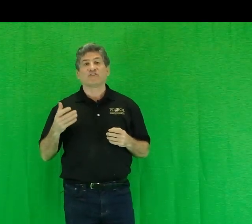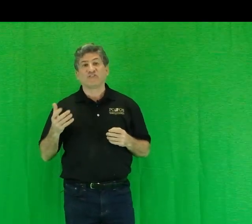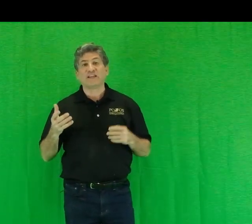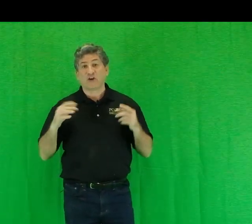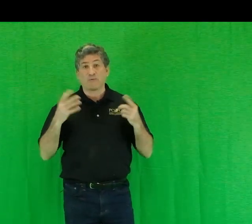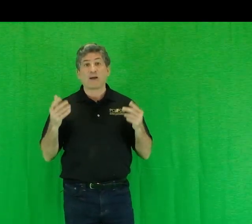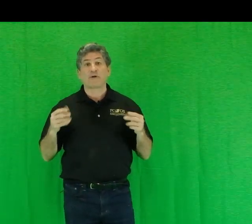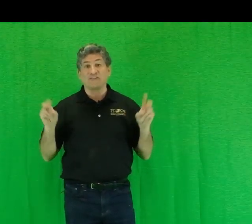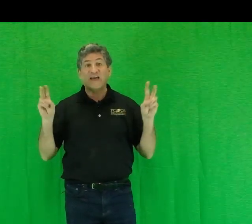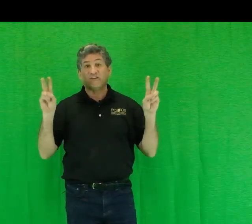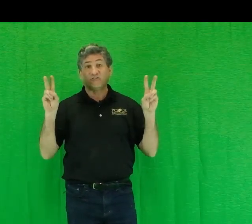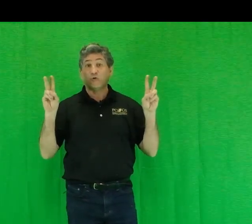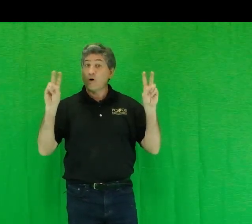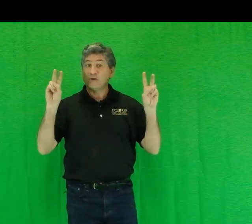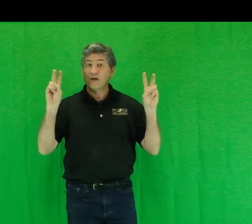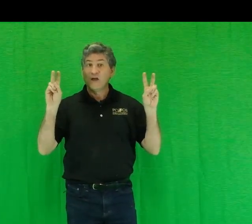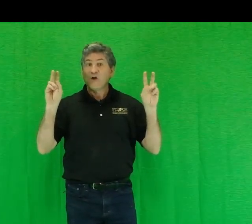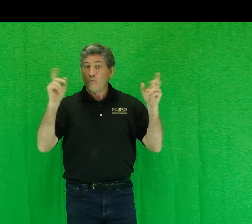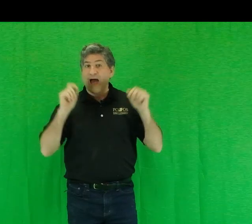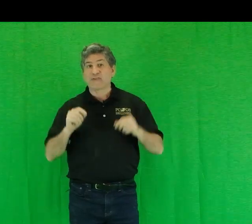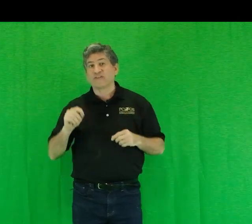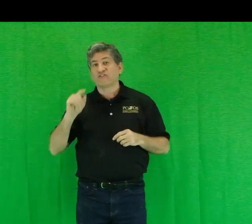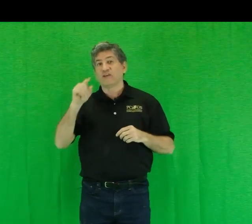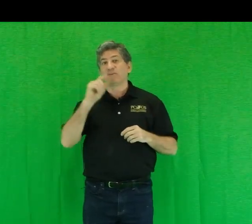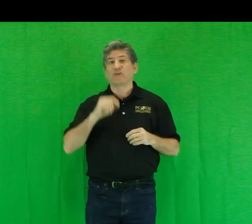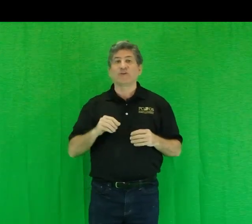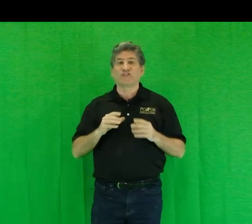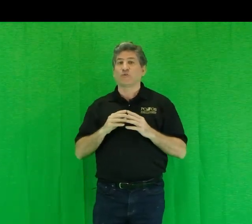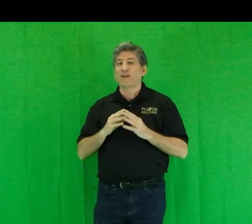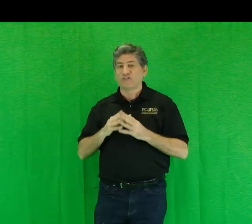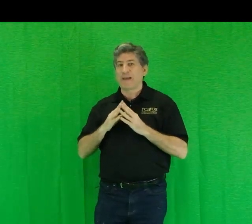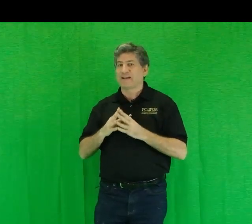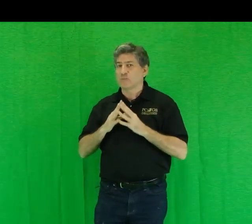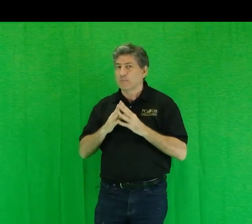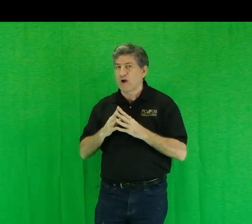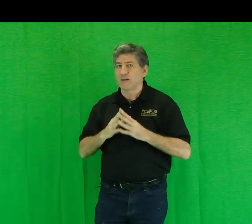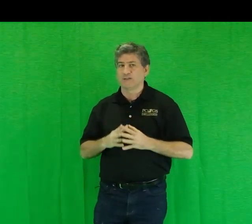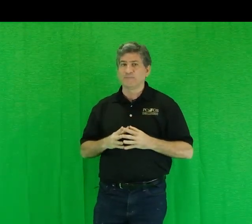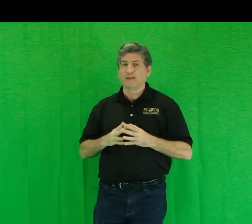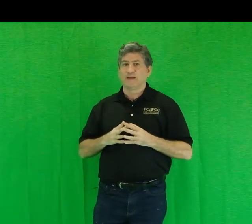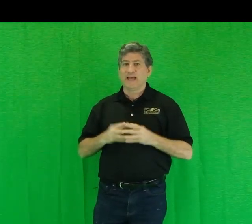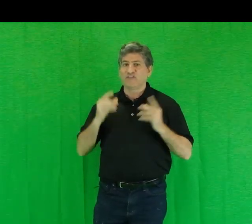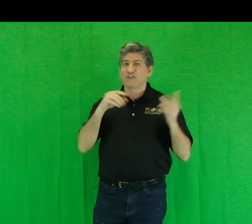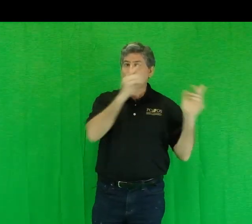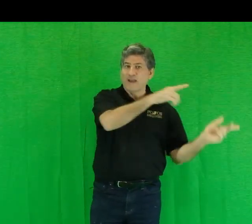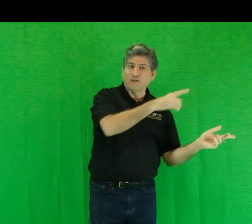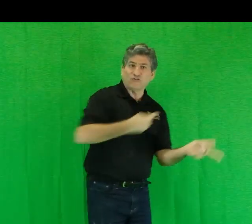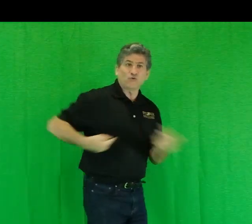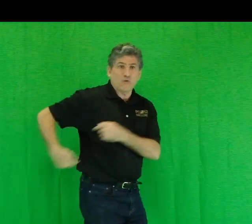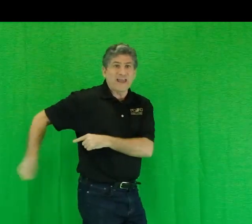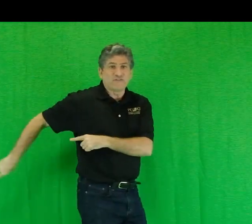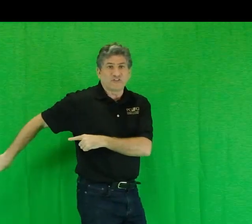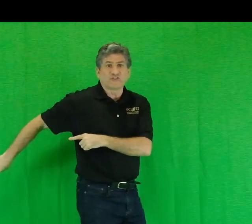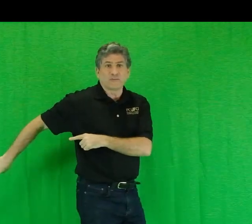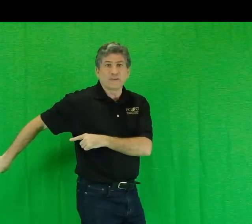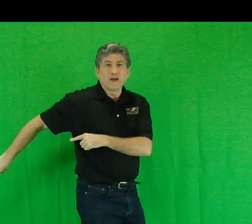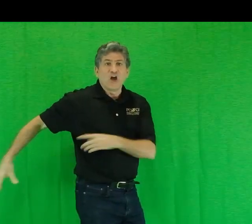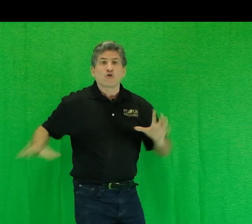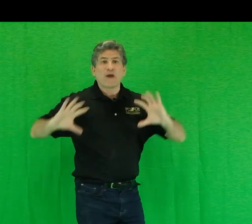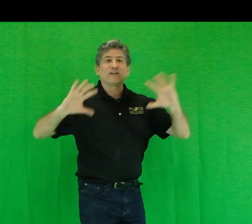state in our primary text, quote, Rather than seeing materials as a waste management problem, as in the cradle-to-grave system, cradle